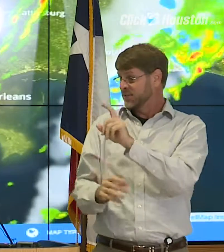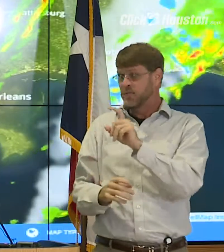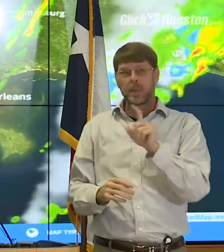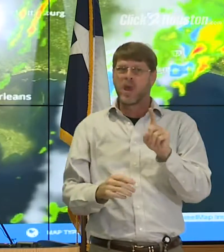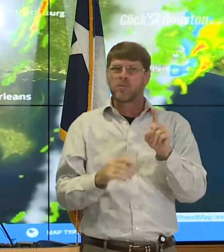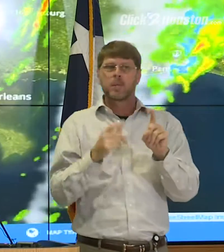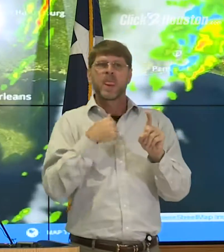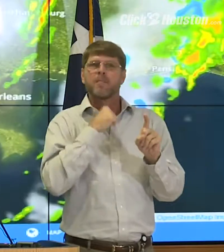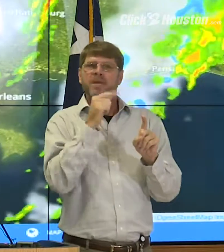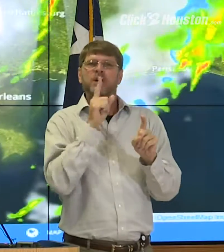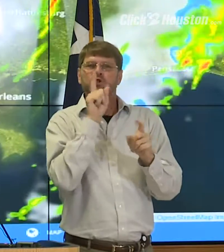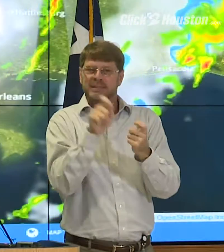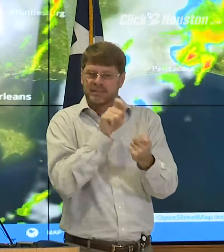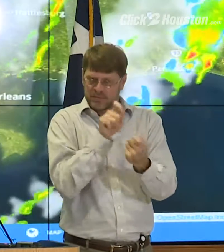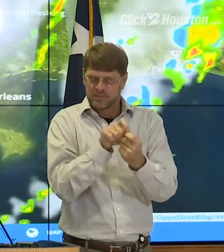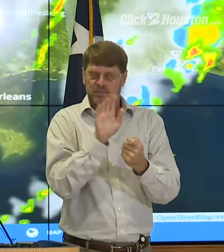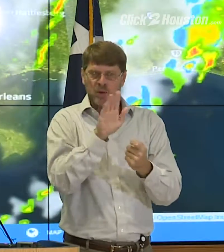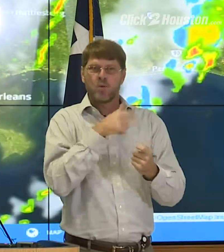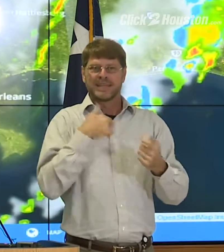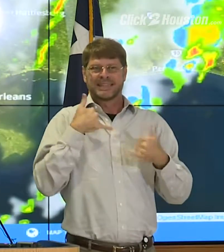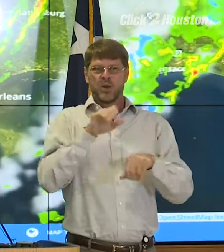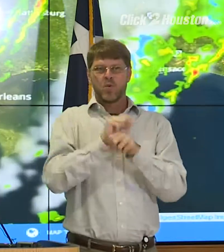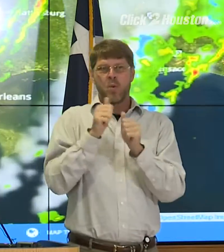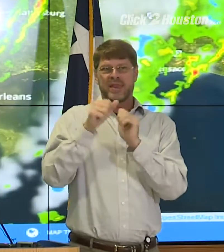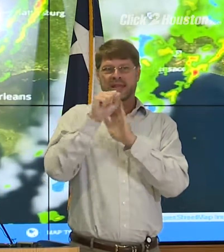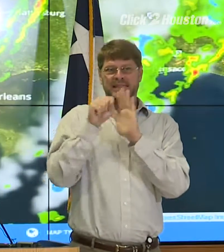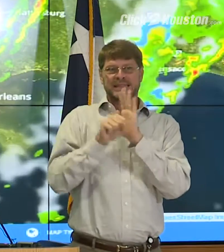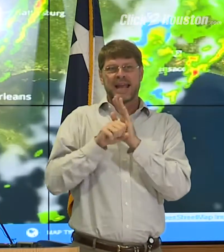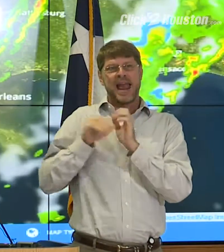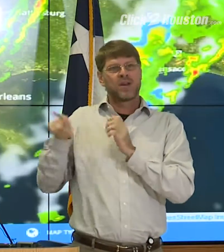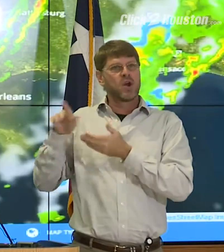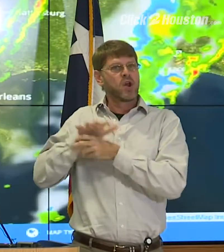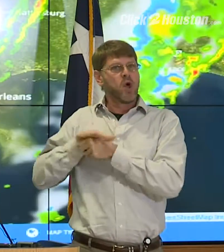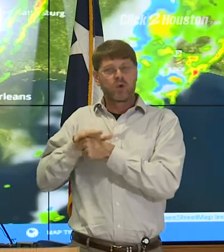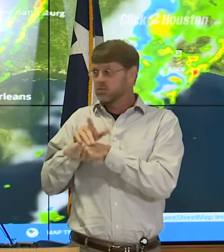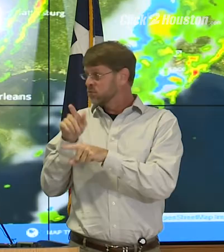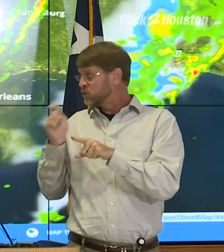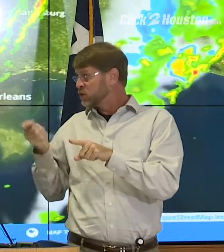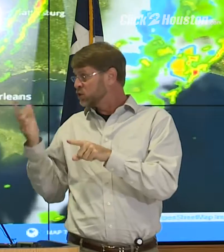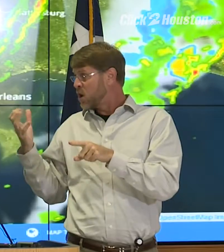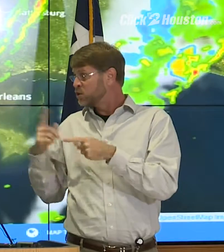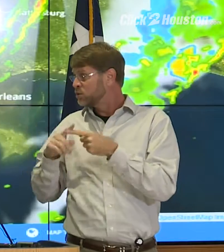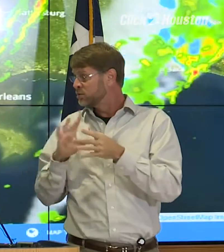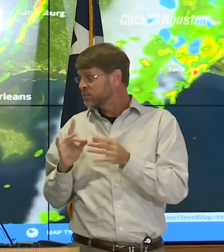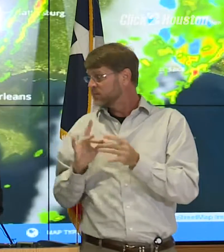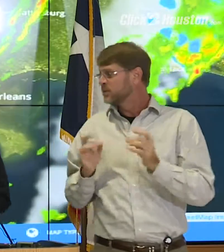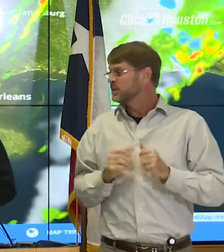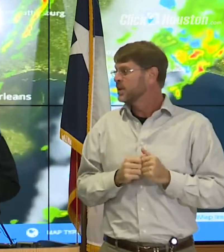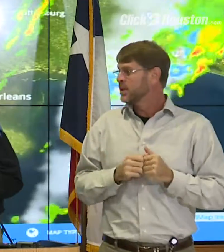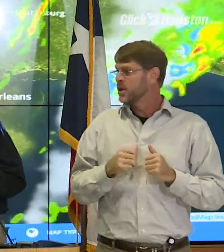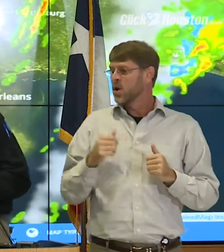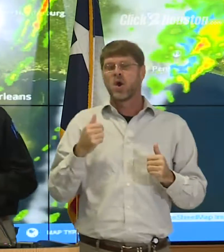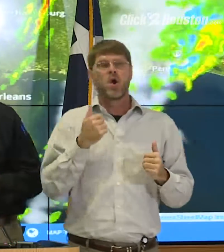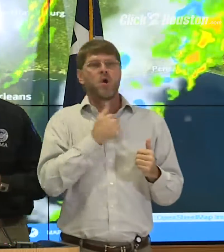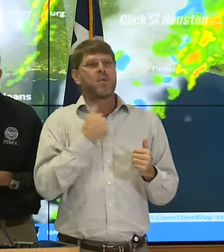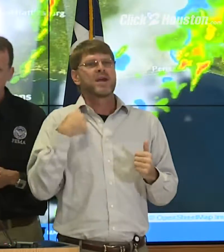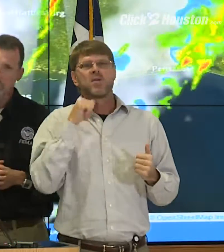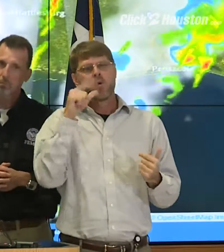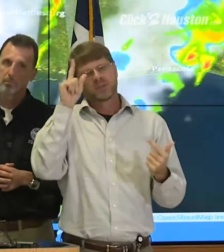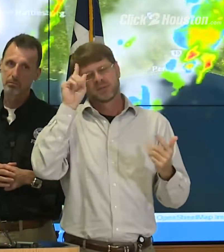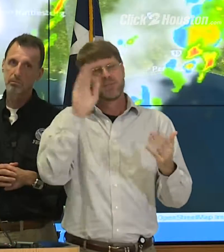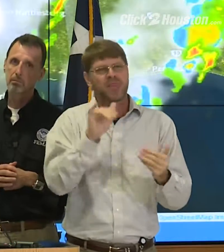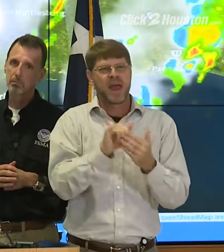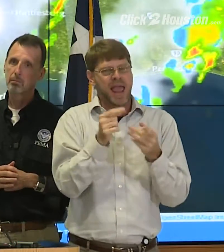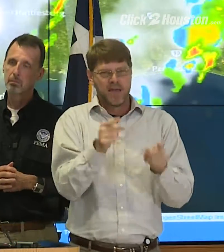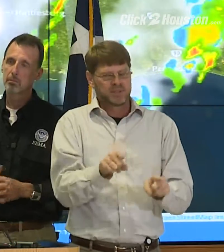I don't know that that's the case, sir. That is something we work with the state and local counterparts. you want to? Yeah, we certainly don't anticipate